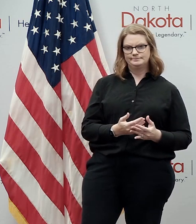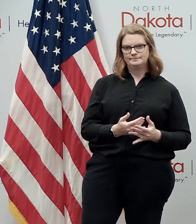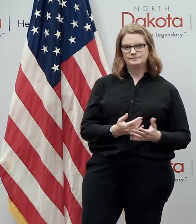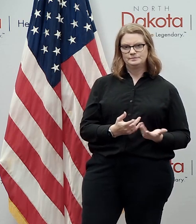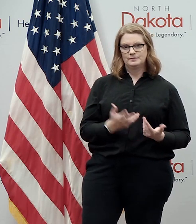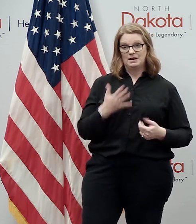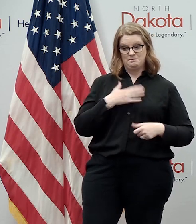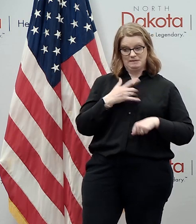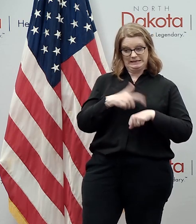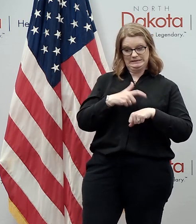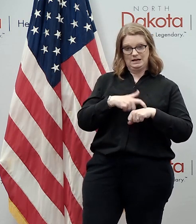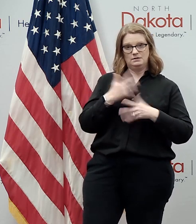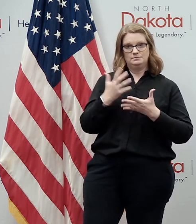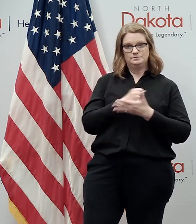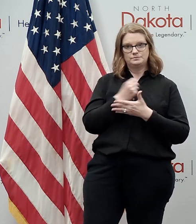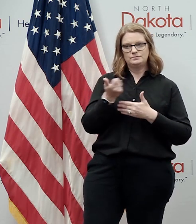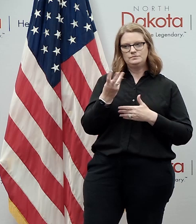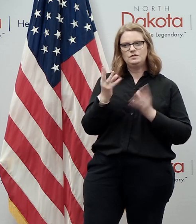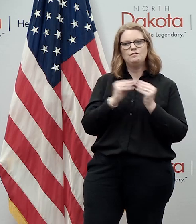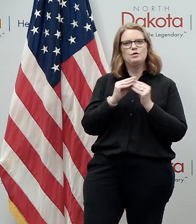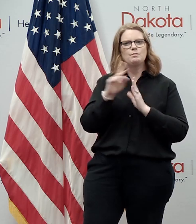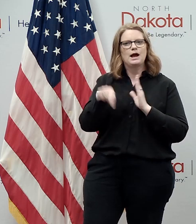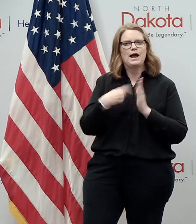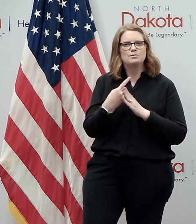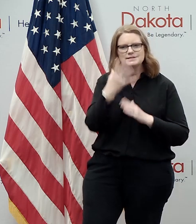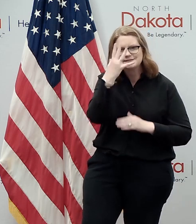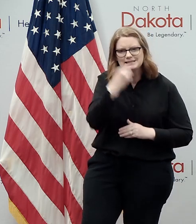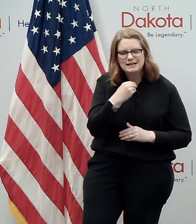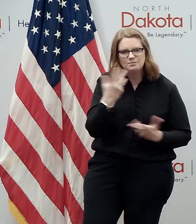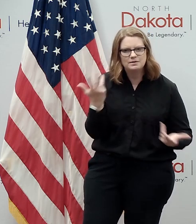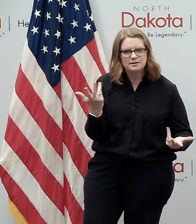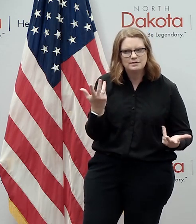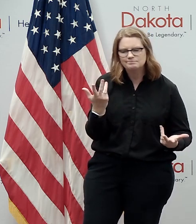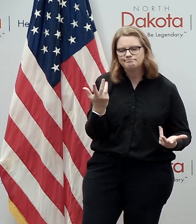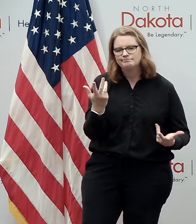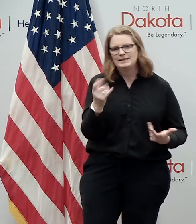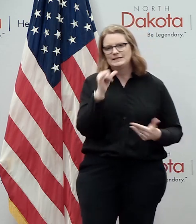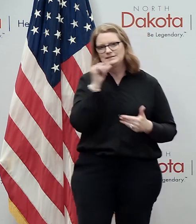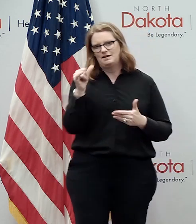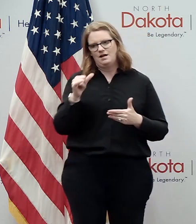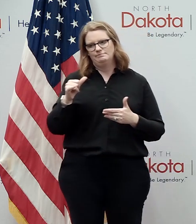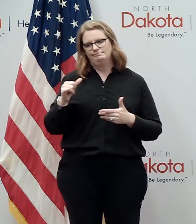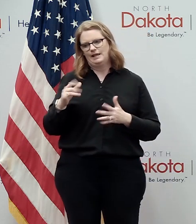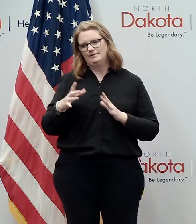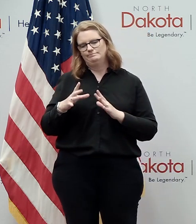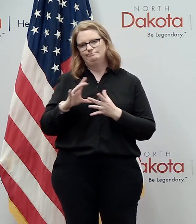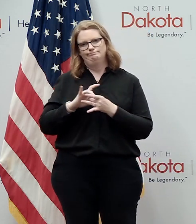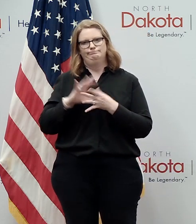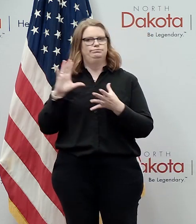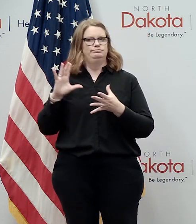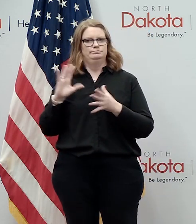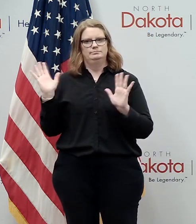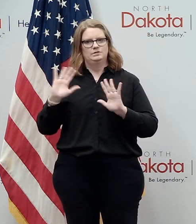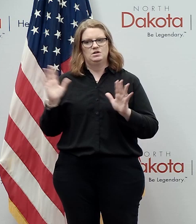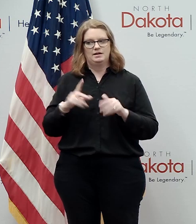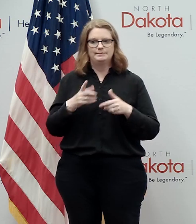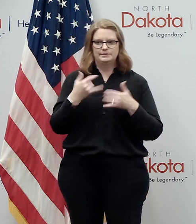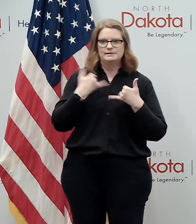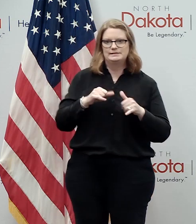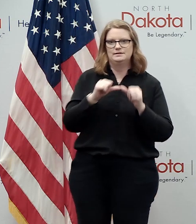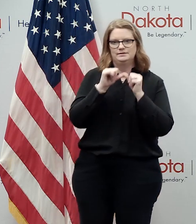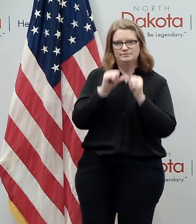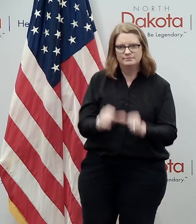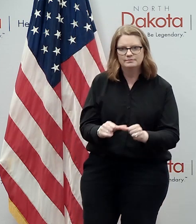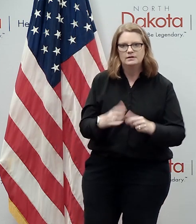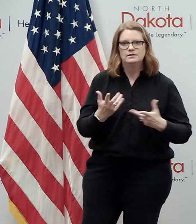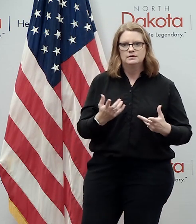do with my time is get a few more hours of sleep but i don't i don't see i don't see this thing letting up uh for us right now because we've got to stay a